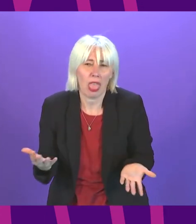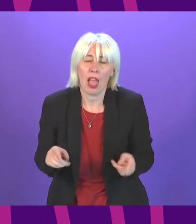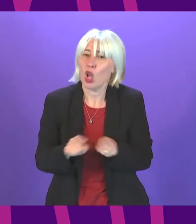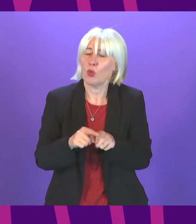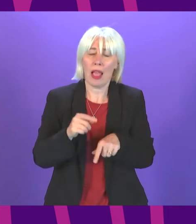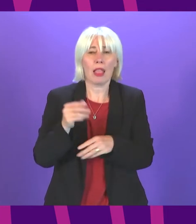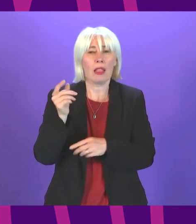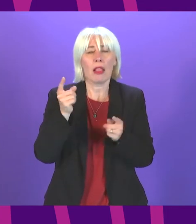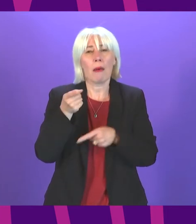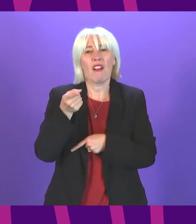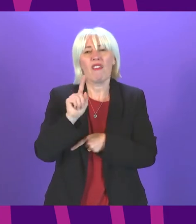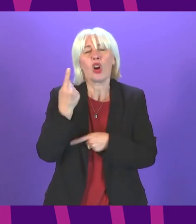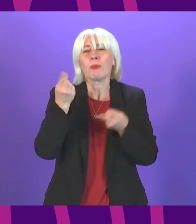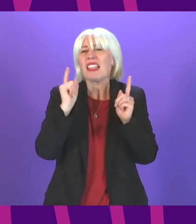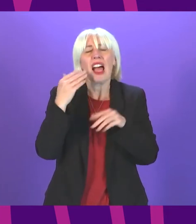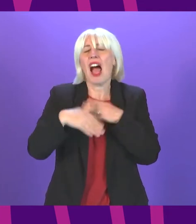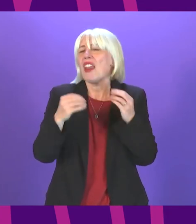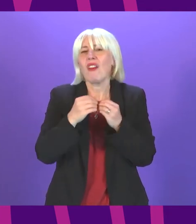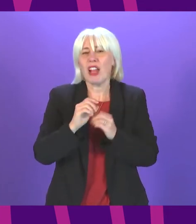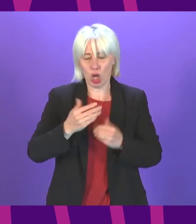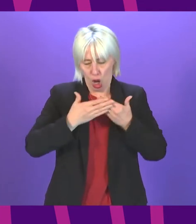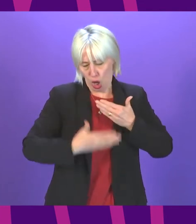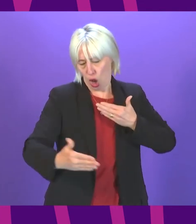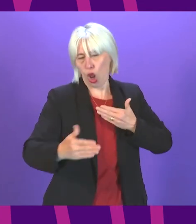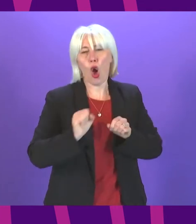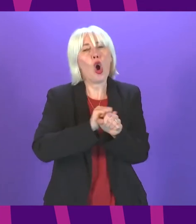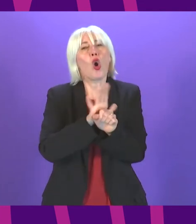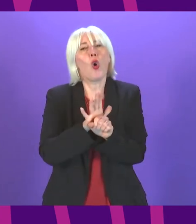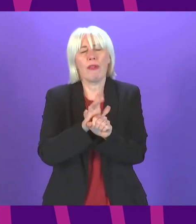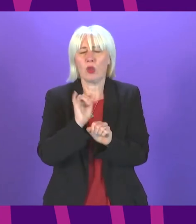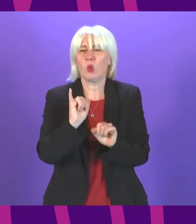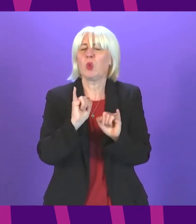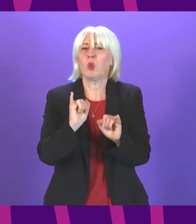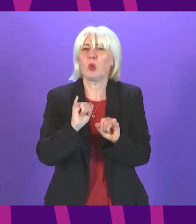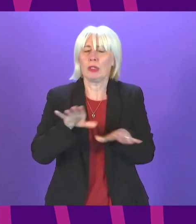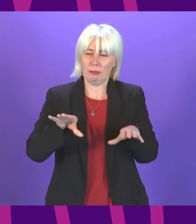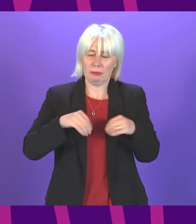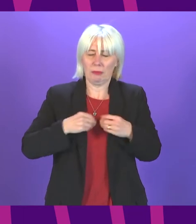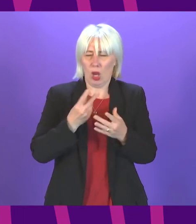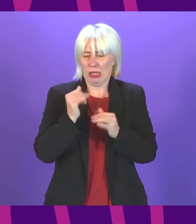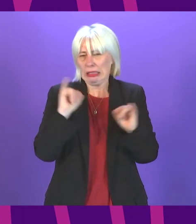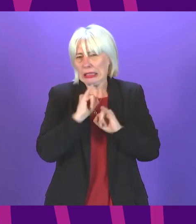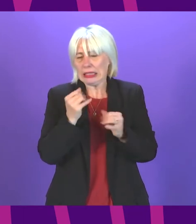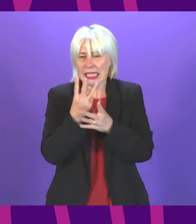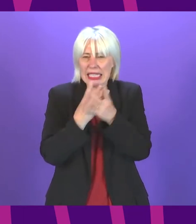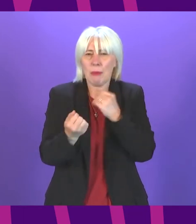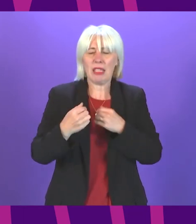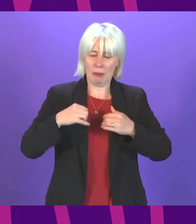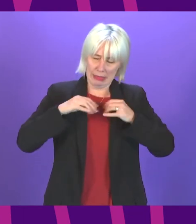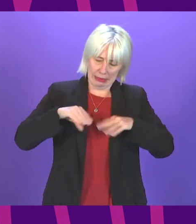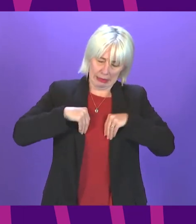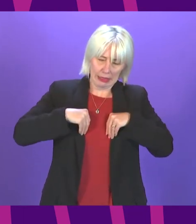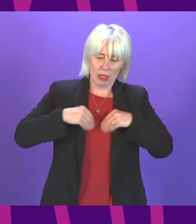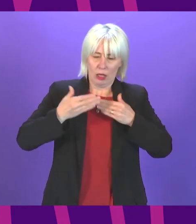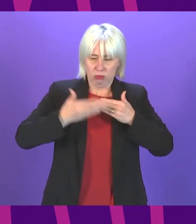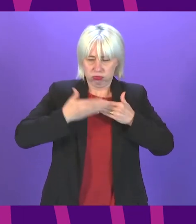COVID in her speech this afternoon an awful aspect of the disease in which horrible symptoms can linger for weeks even